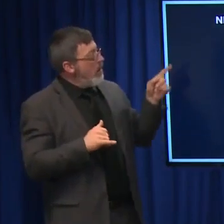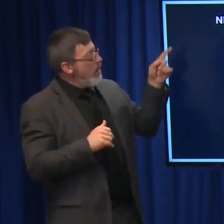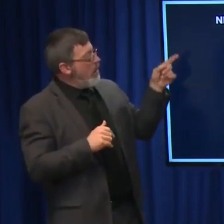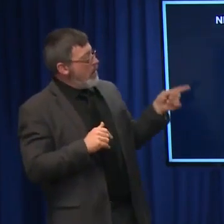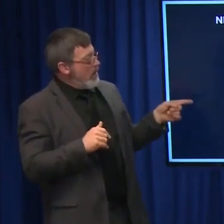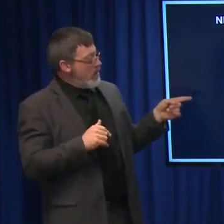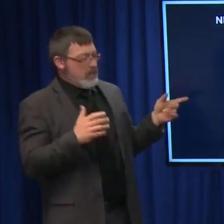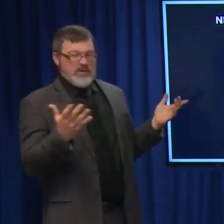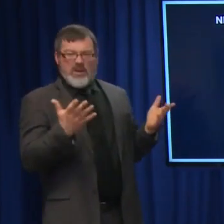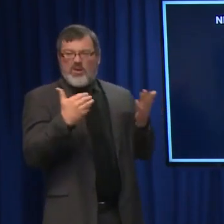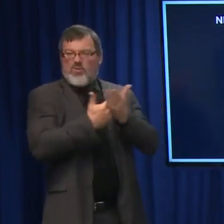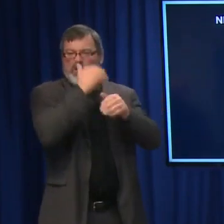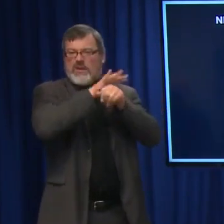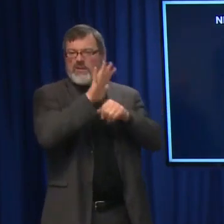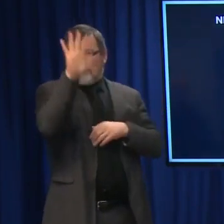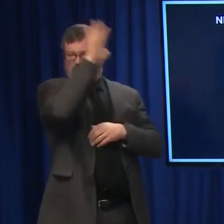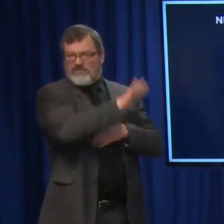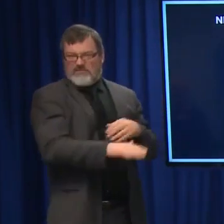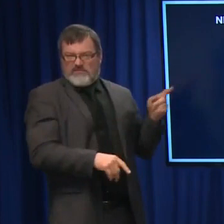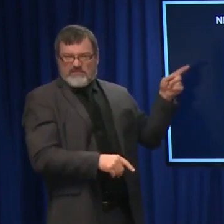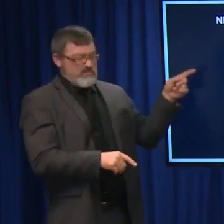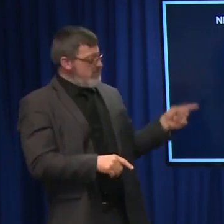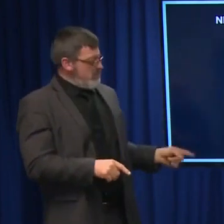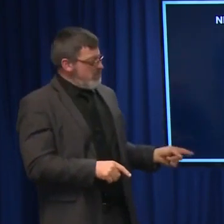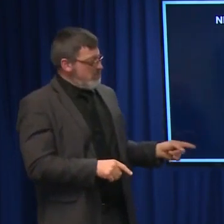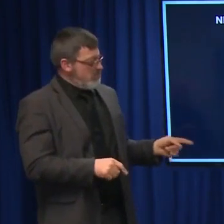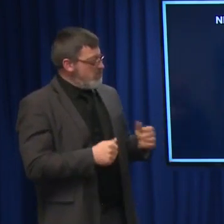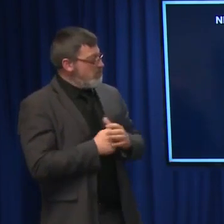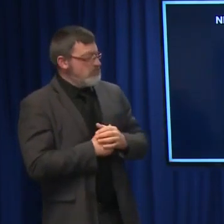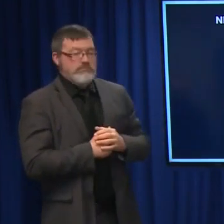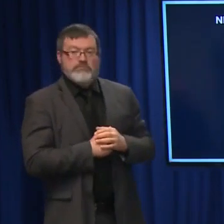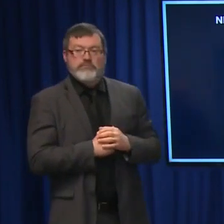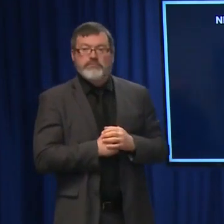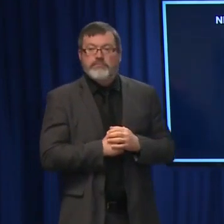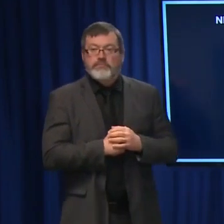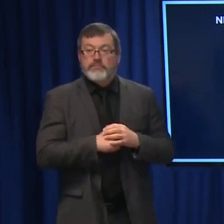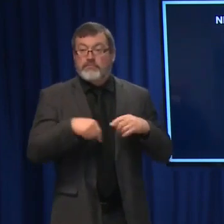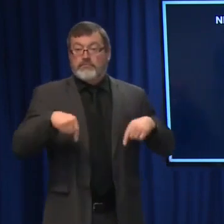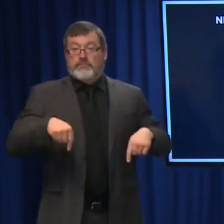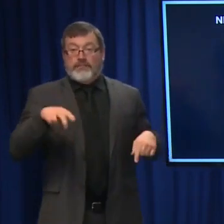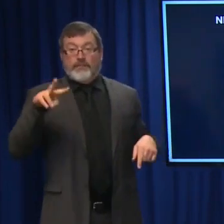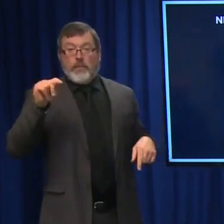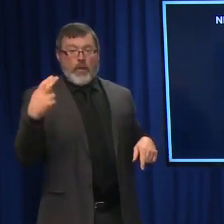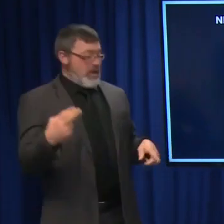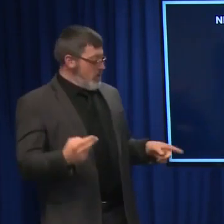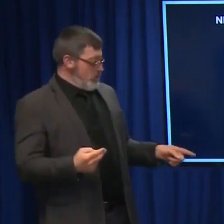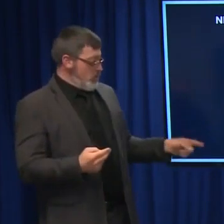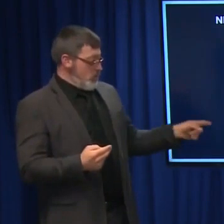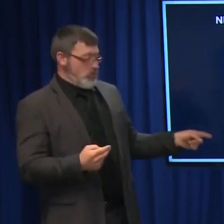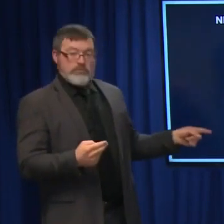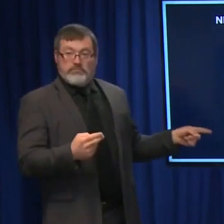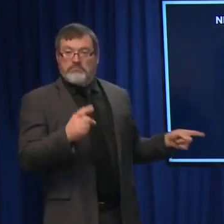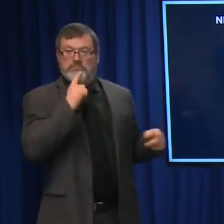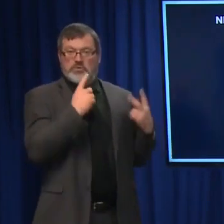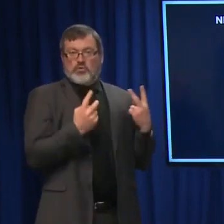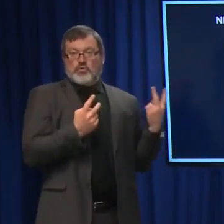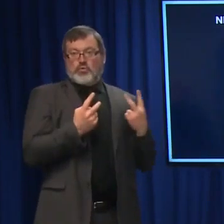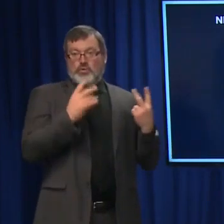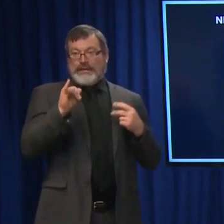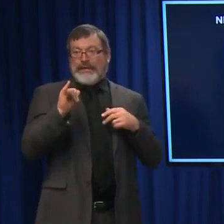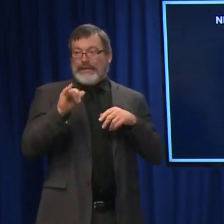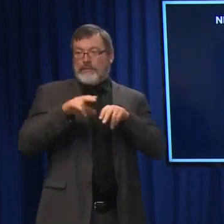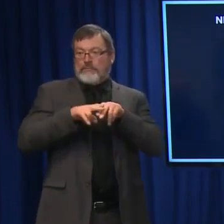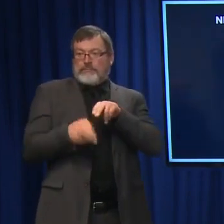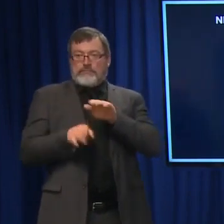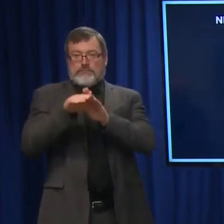where we're seeing some of our cases go across New England. So Vermont and New Hampshire are seeing our average case count drop over the last two weeks, which is